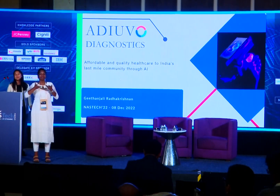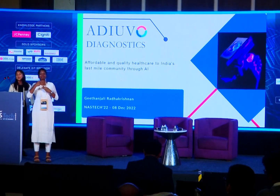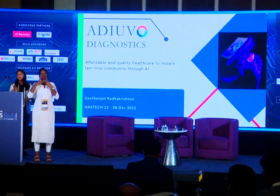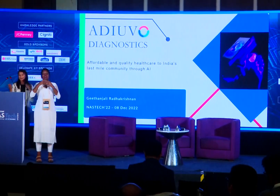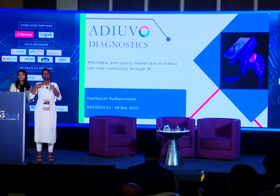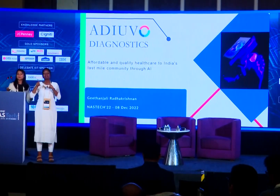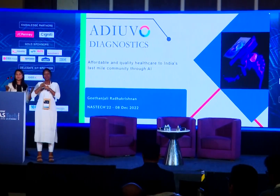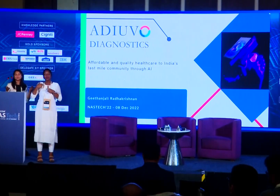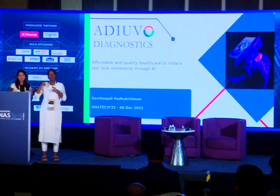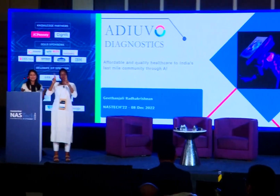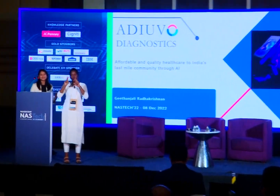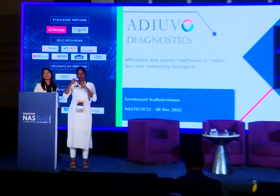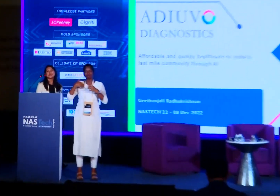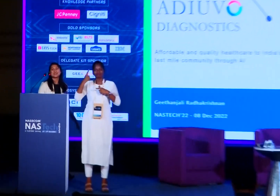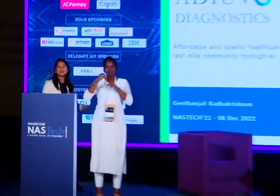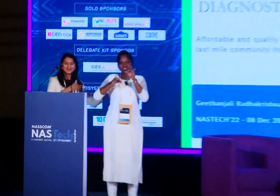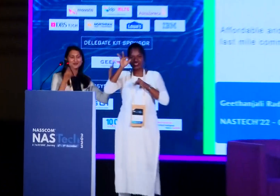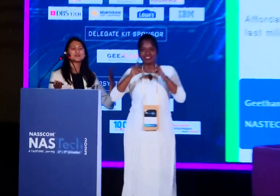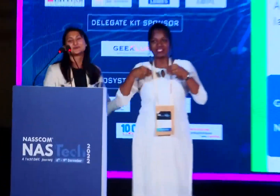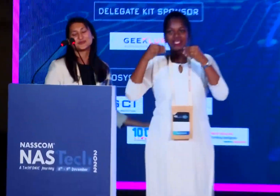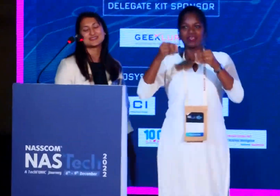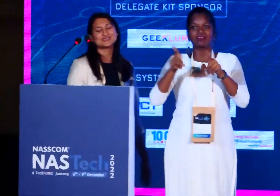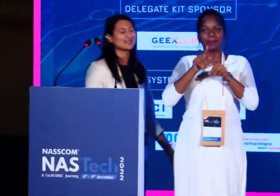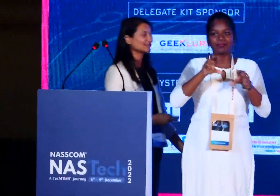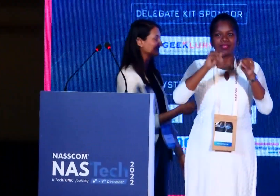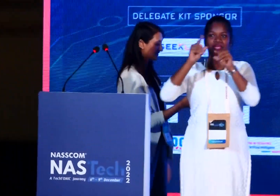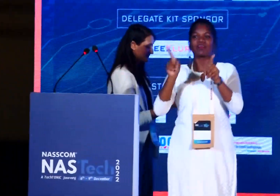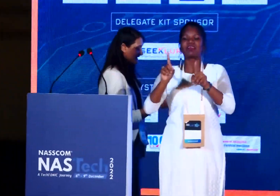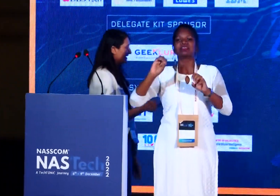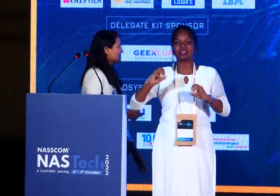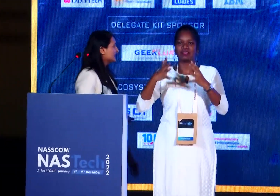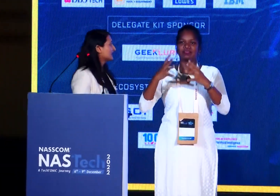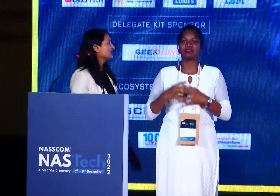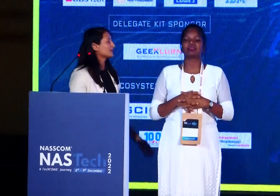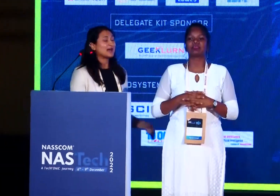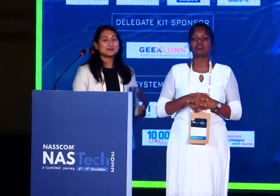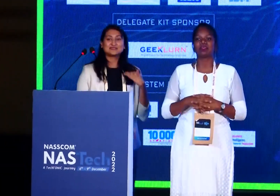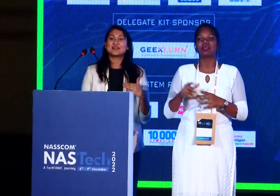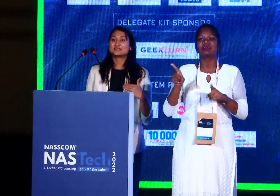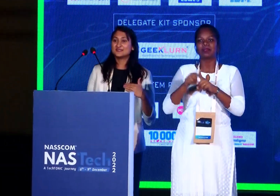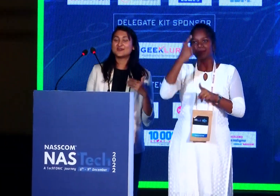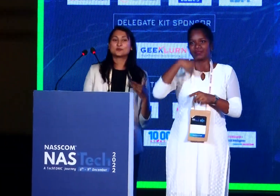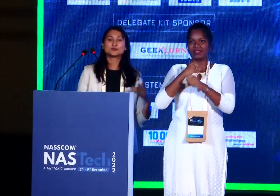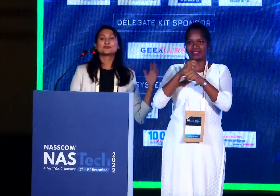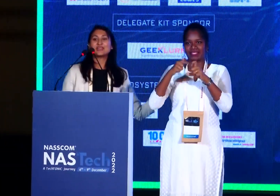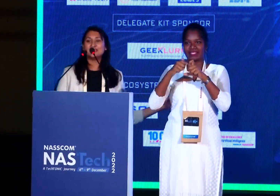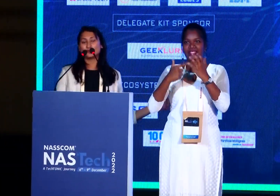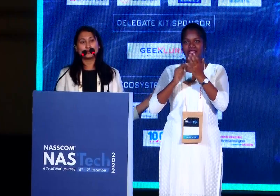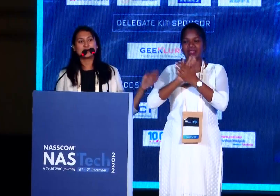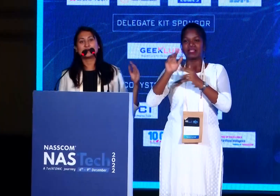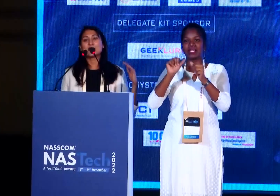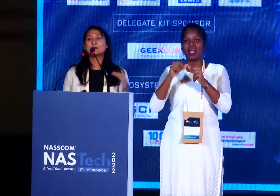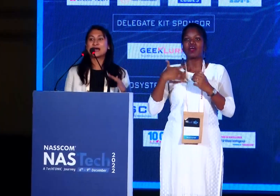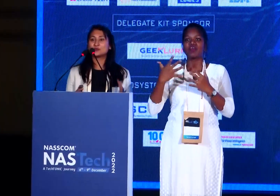I hope I will be able to justify and take on from where they started. So, I am Gitanjali, founder of